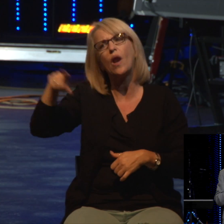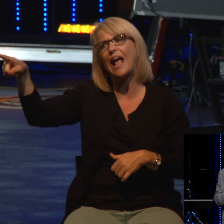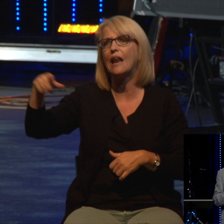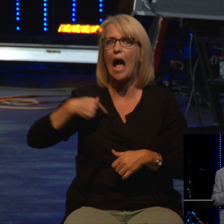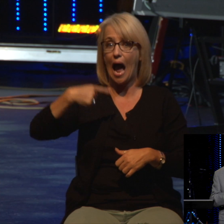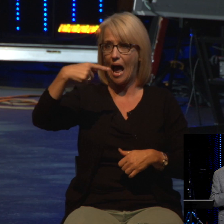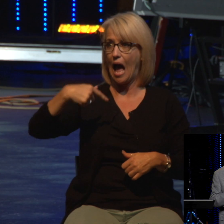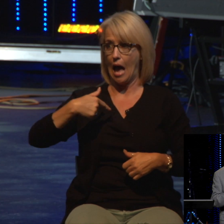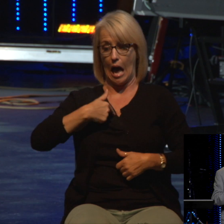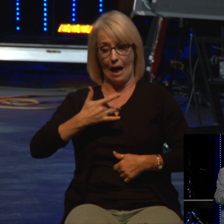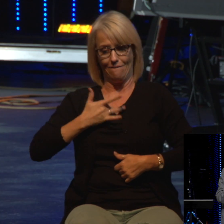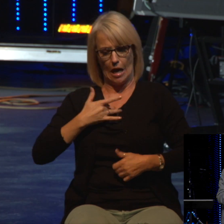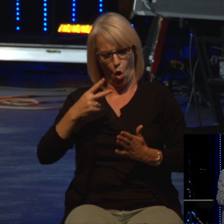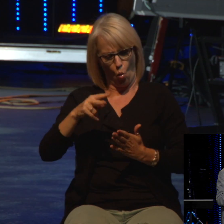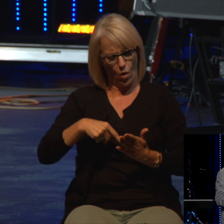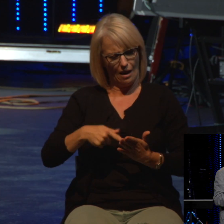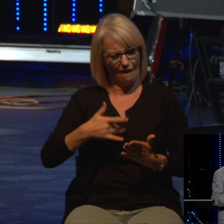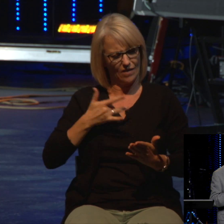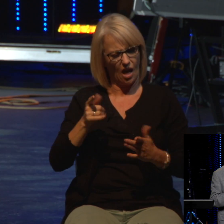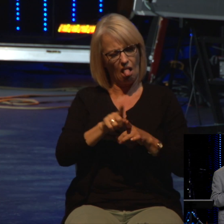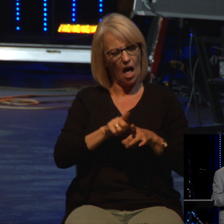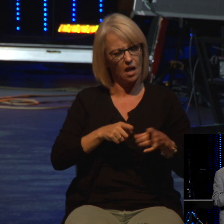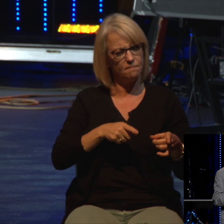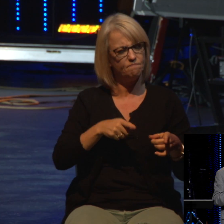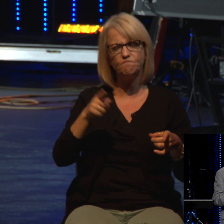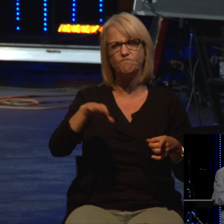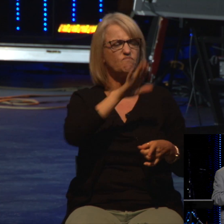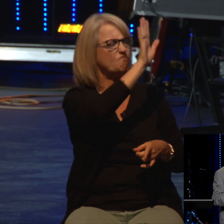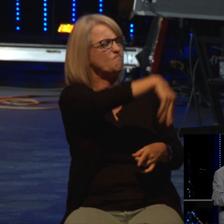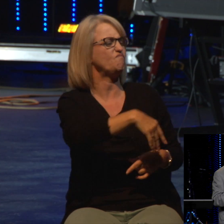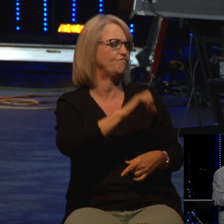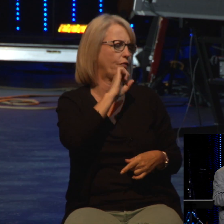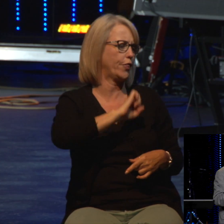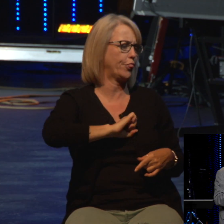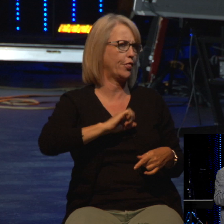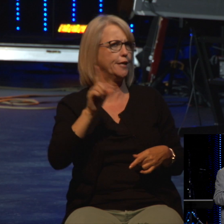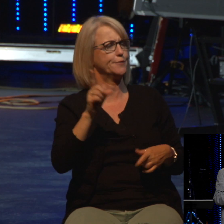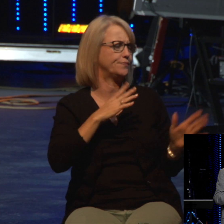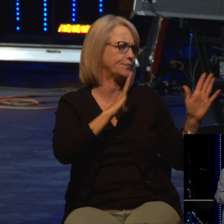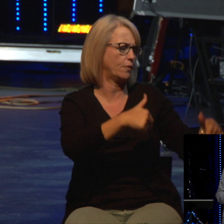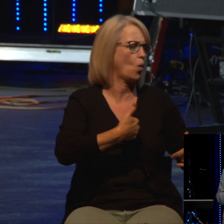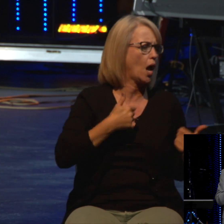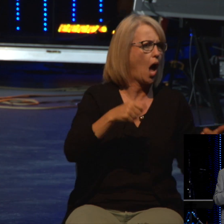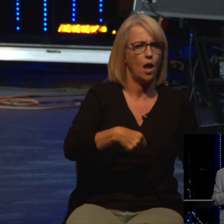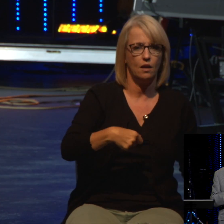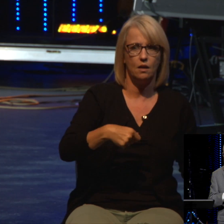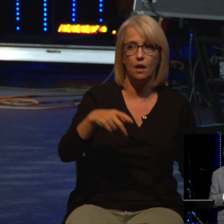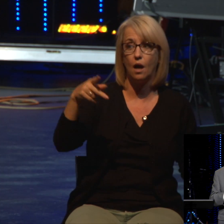easily. We can handle this even easier. And, you know, with pride always comes the danger of self